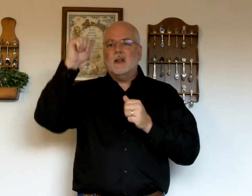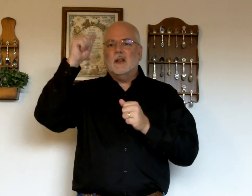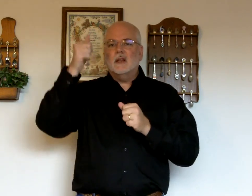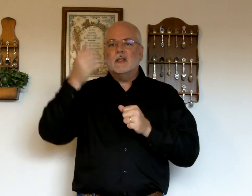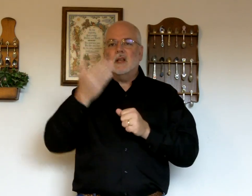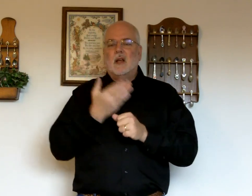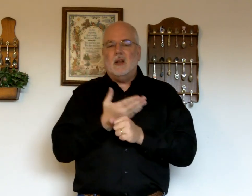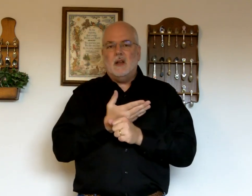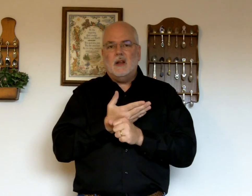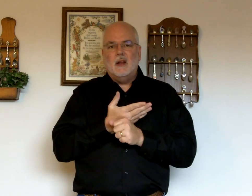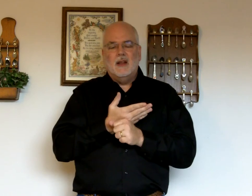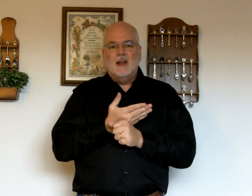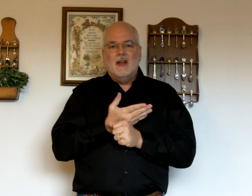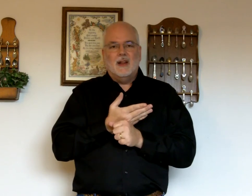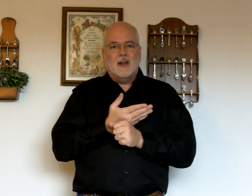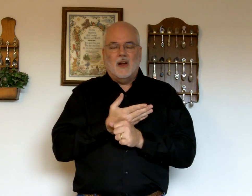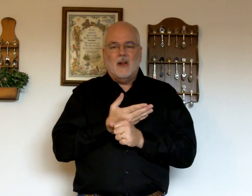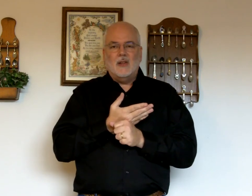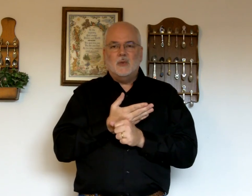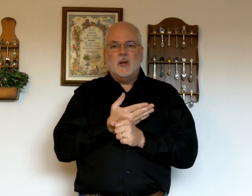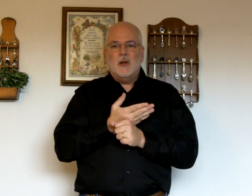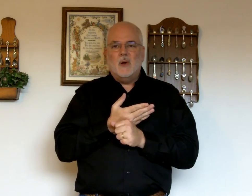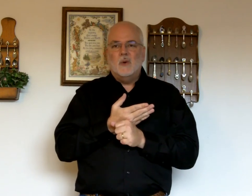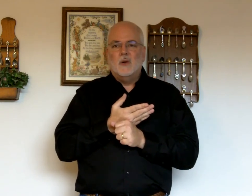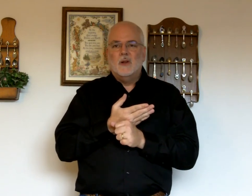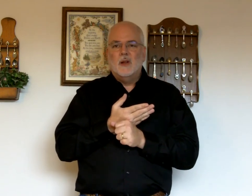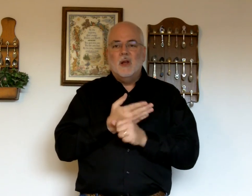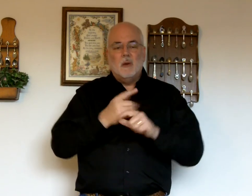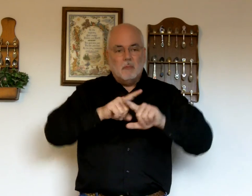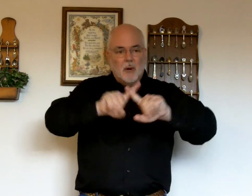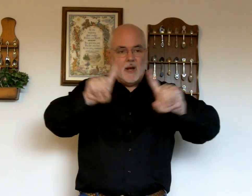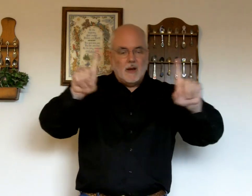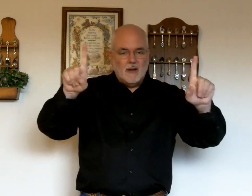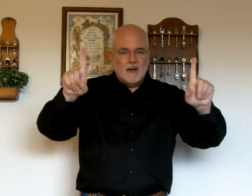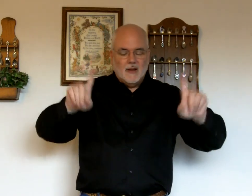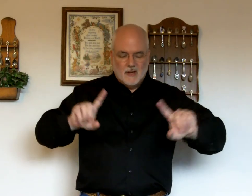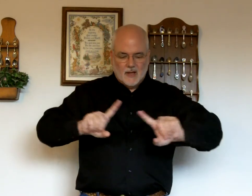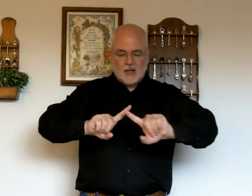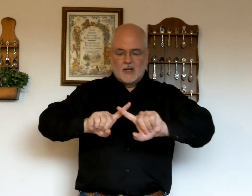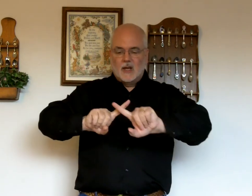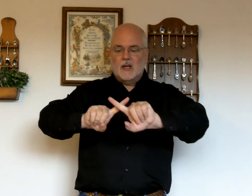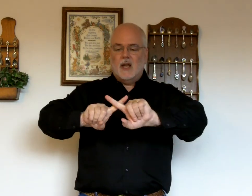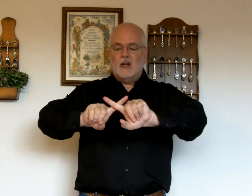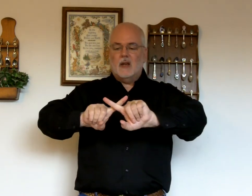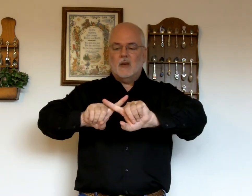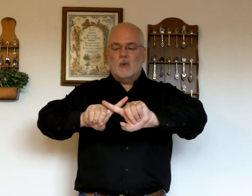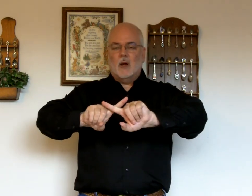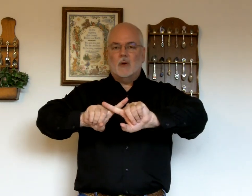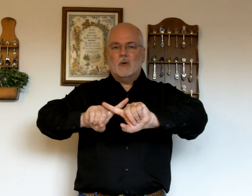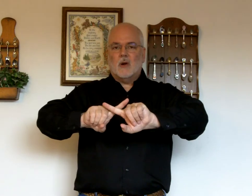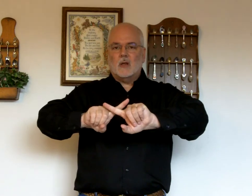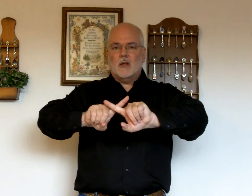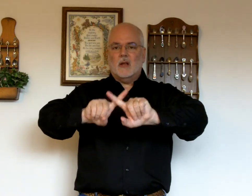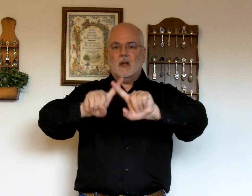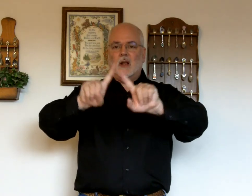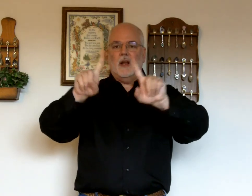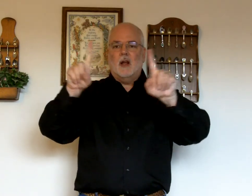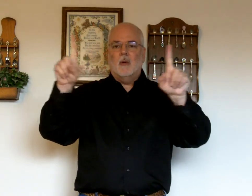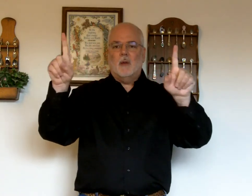The son. All these we know. But. Take. Railroad crossing. Come up.